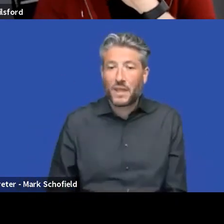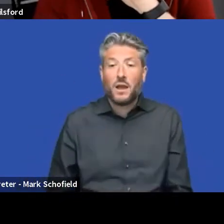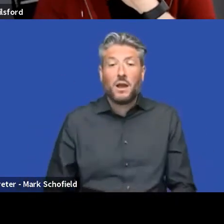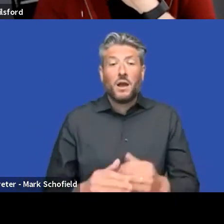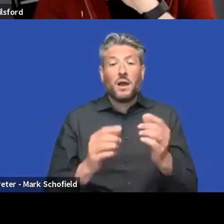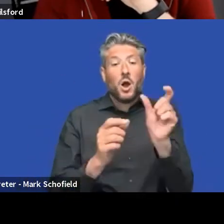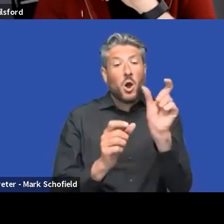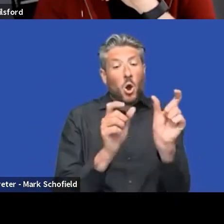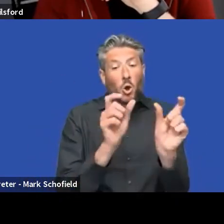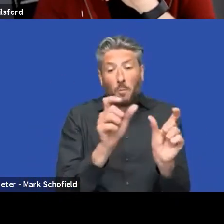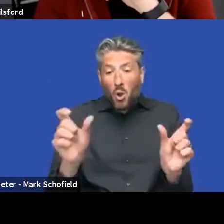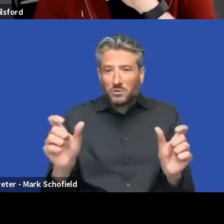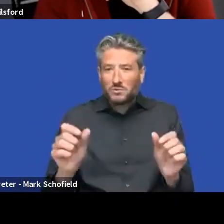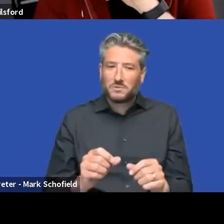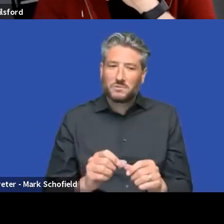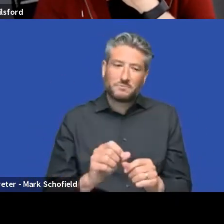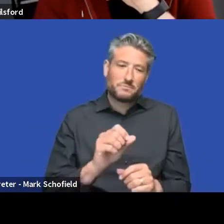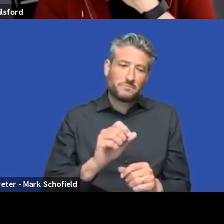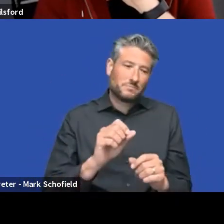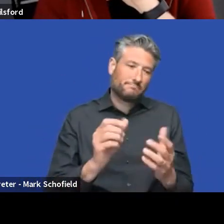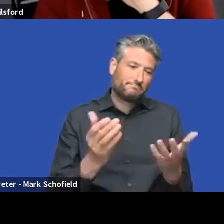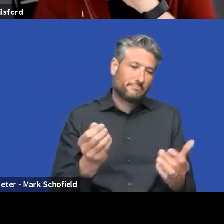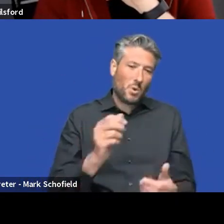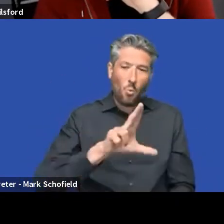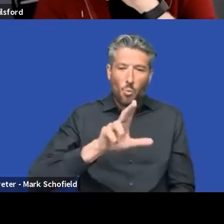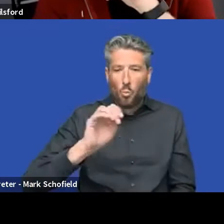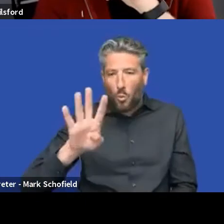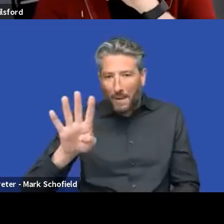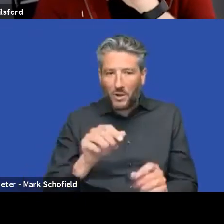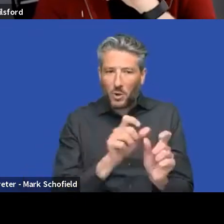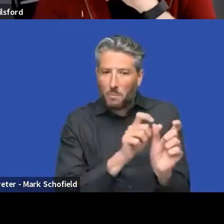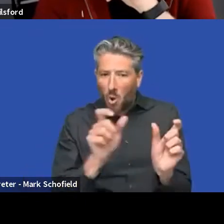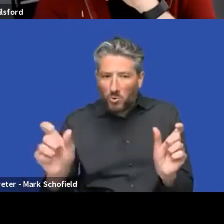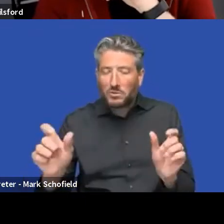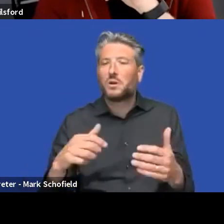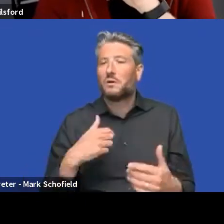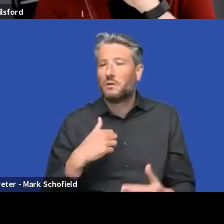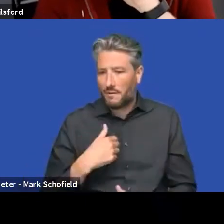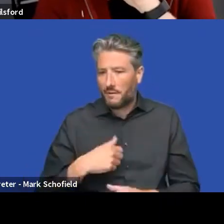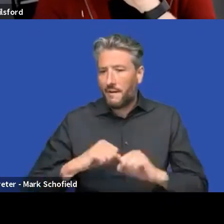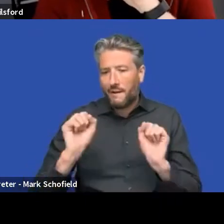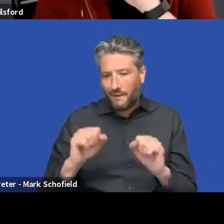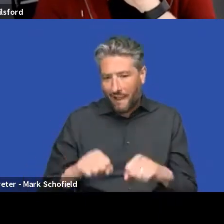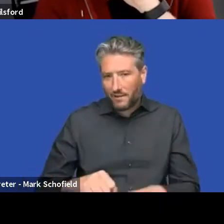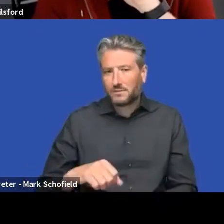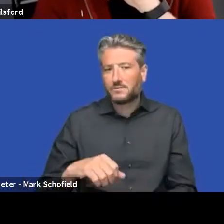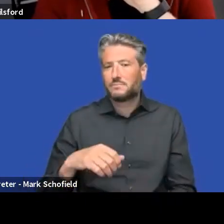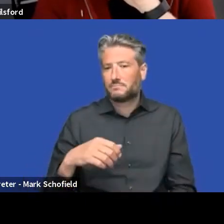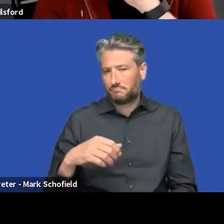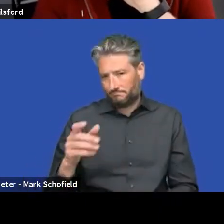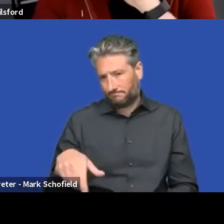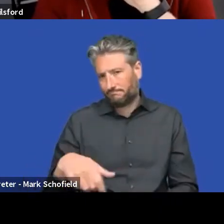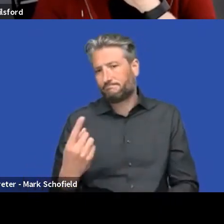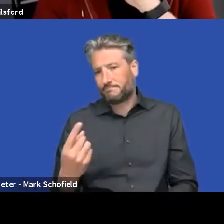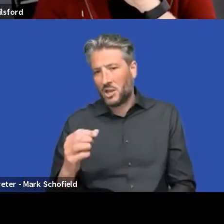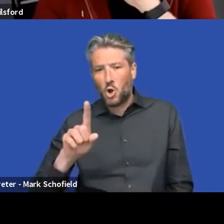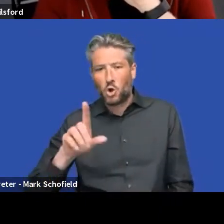also enables us to use Shadow DOM for our components. And we're doing so with the UI library. So all the